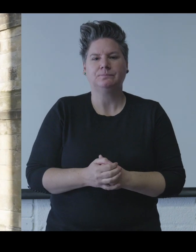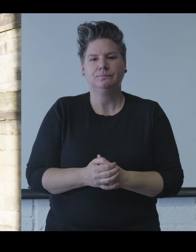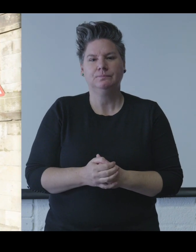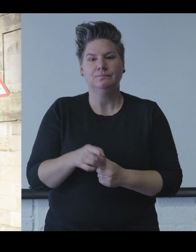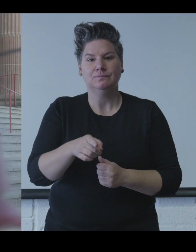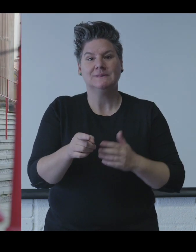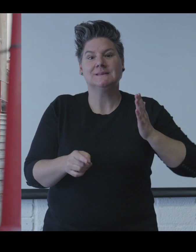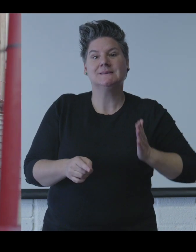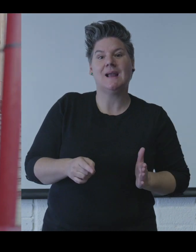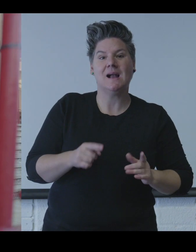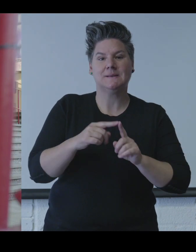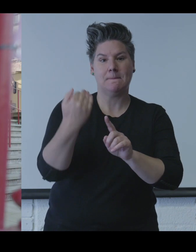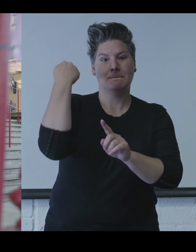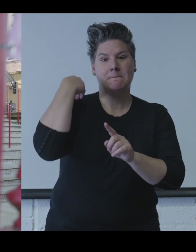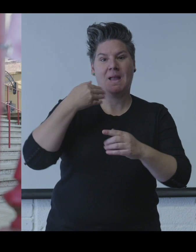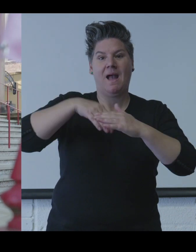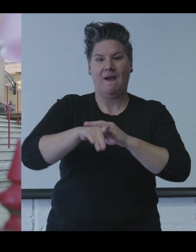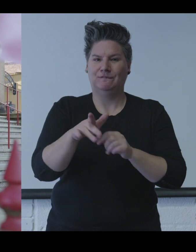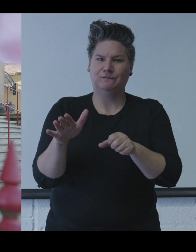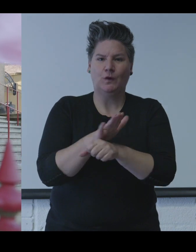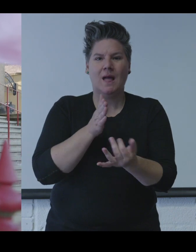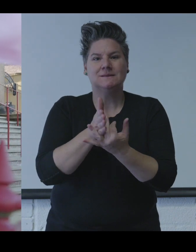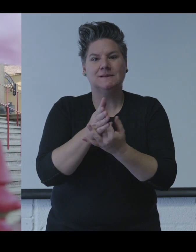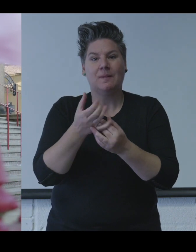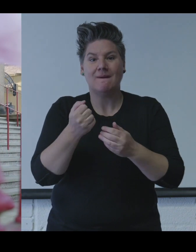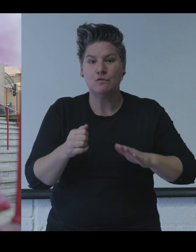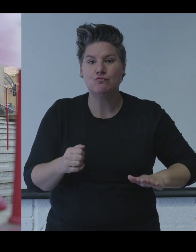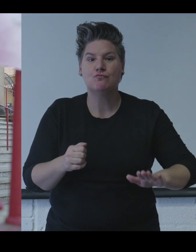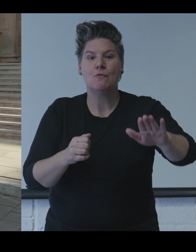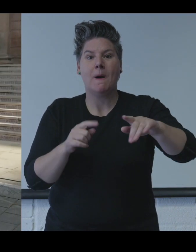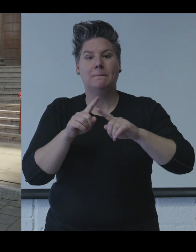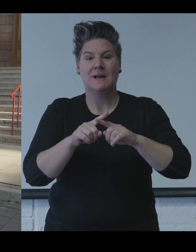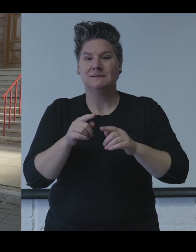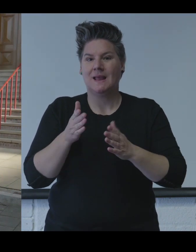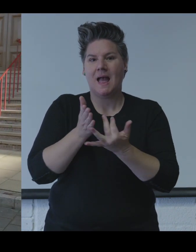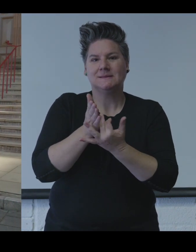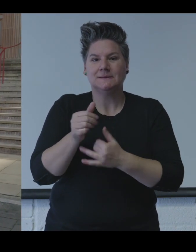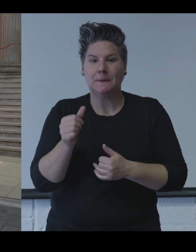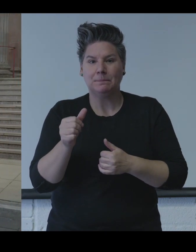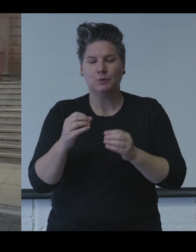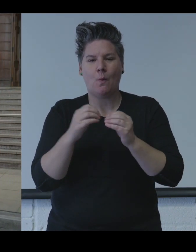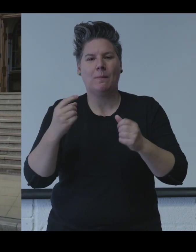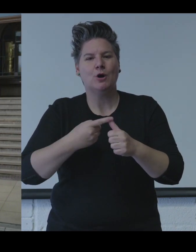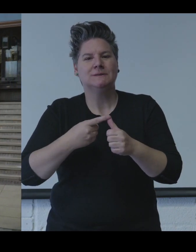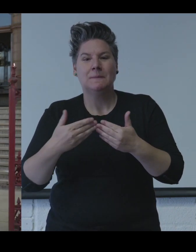There is an entrance in the front of the church up the impressive steps which will take you to the main doors of the building.